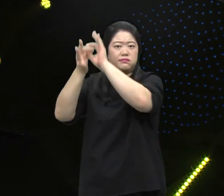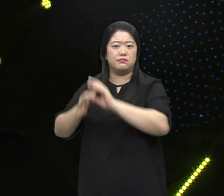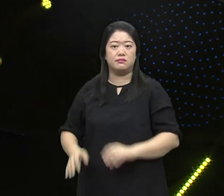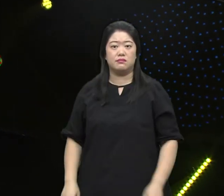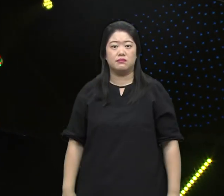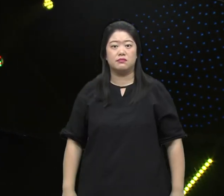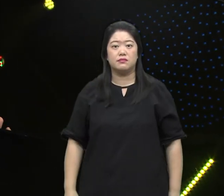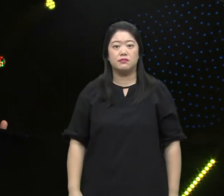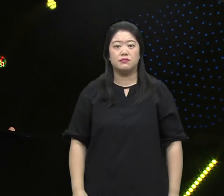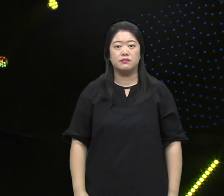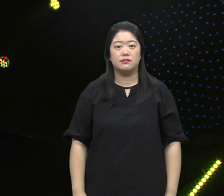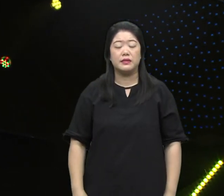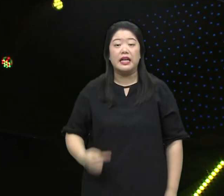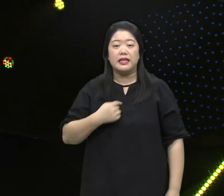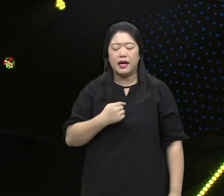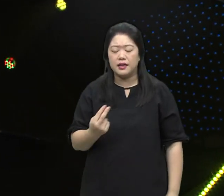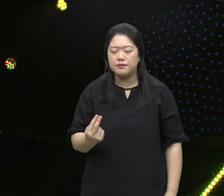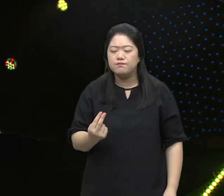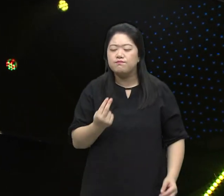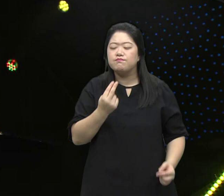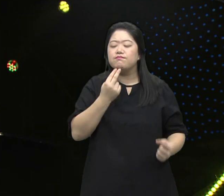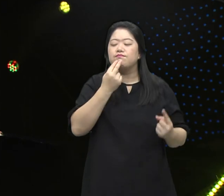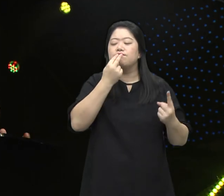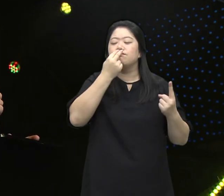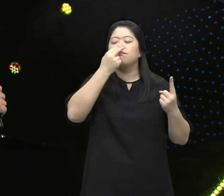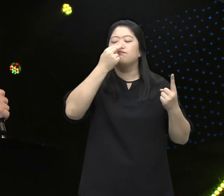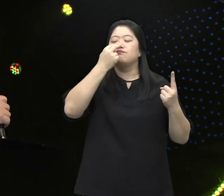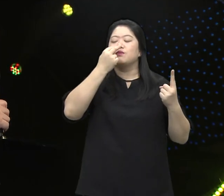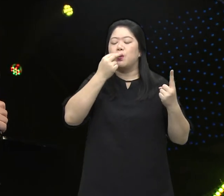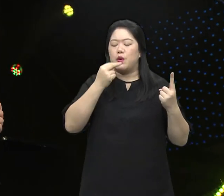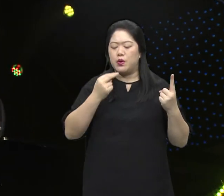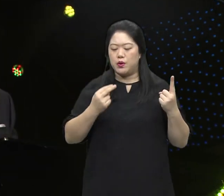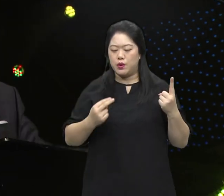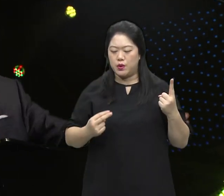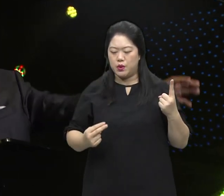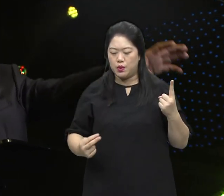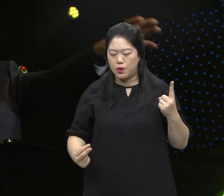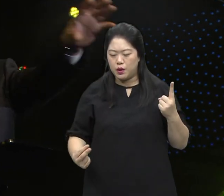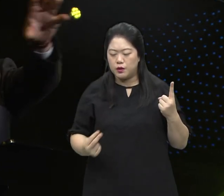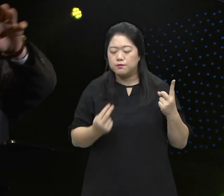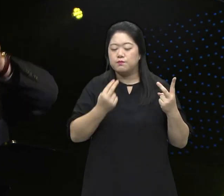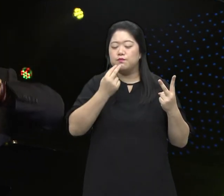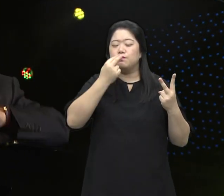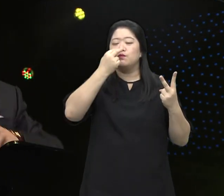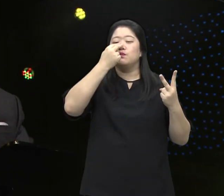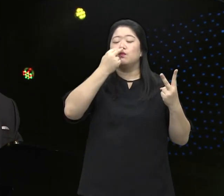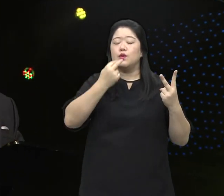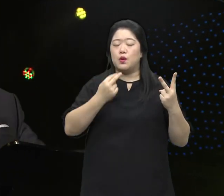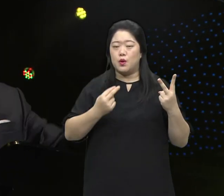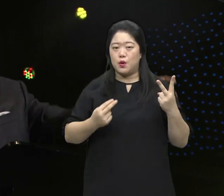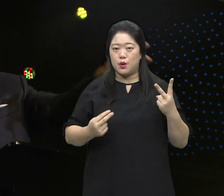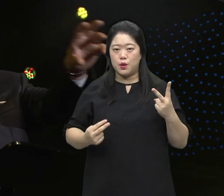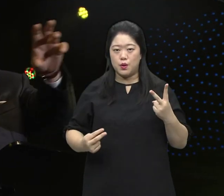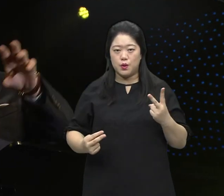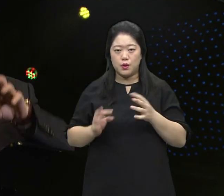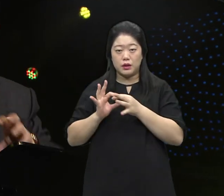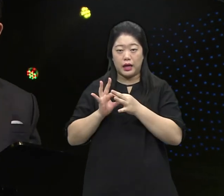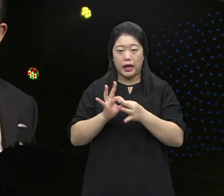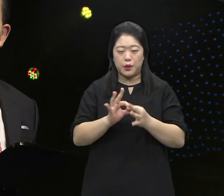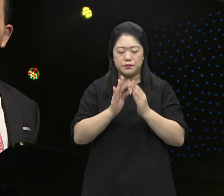and check So think about it I quietly breathe and pray and think and